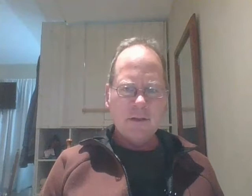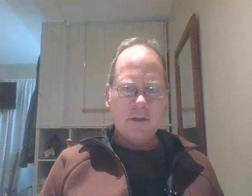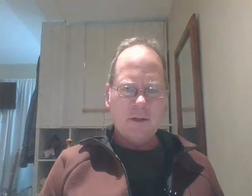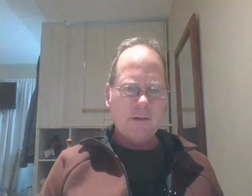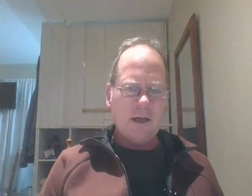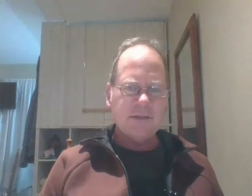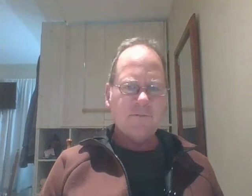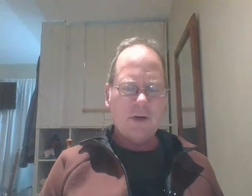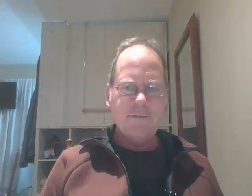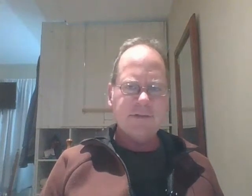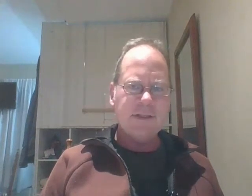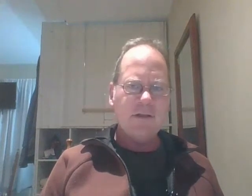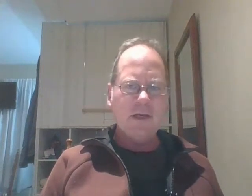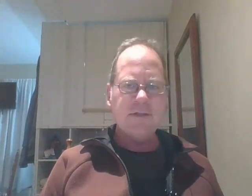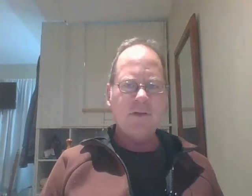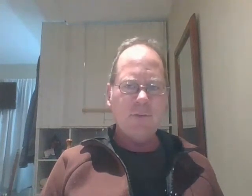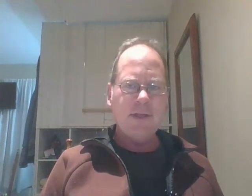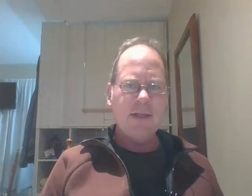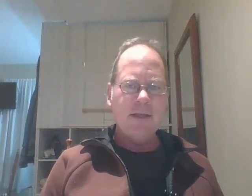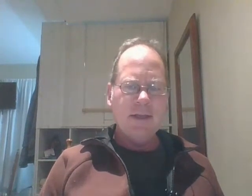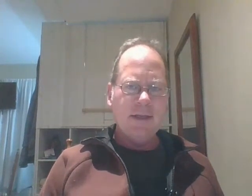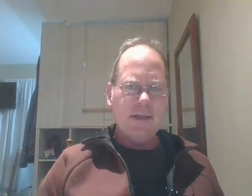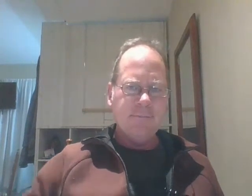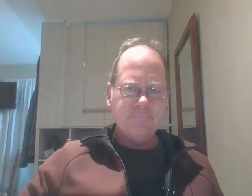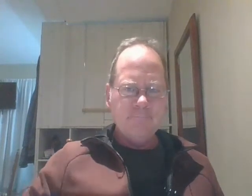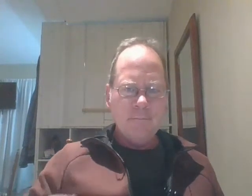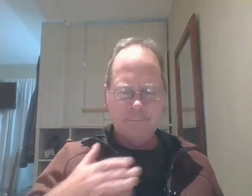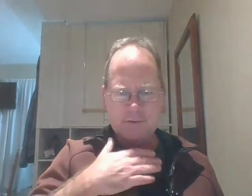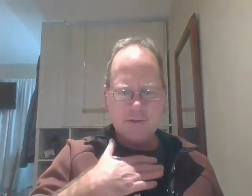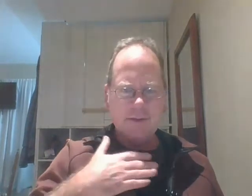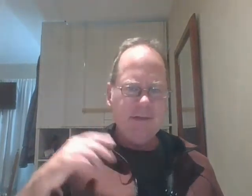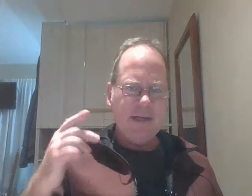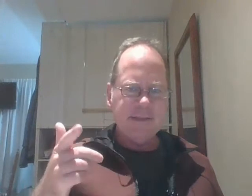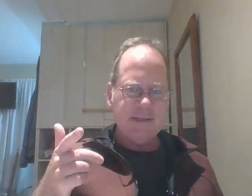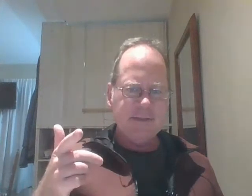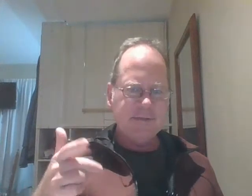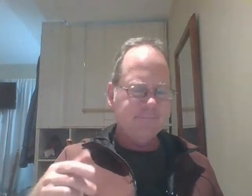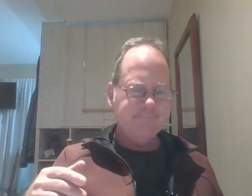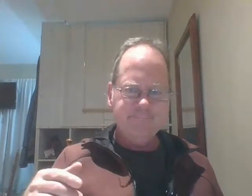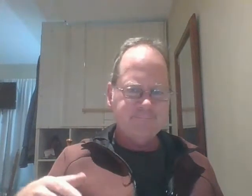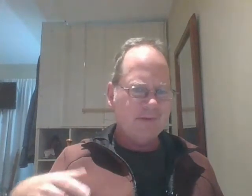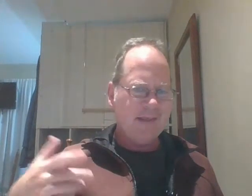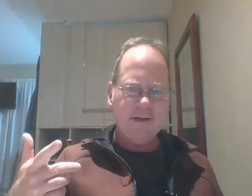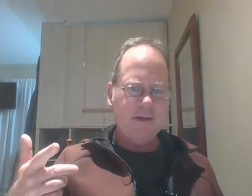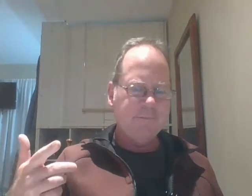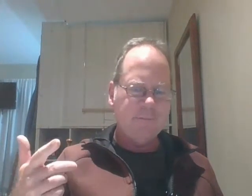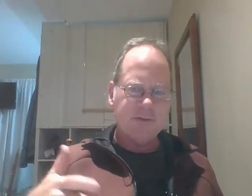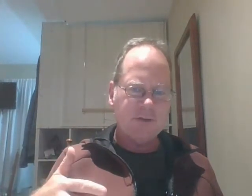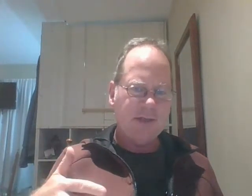on the loss of privacy the loss of liberty excuse me in the united states canada australia